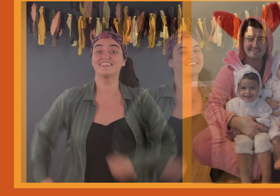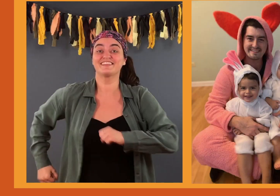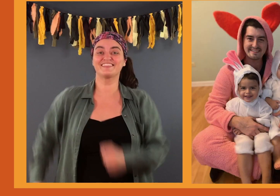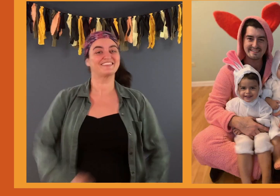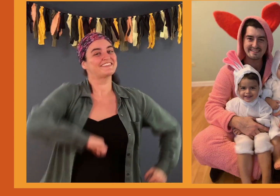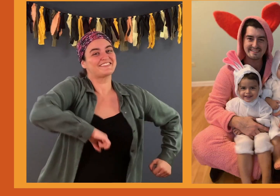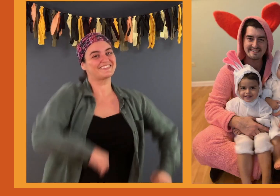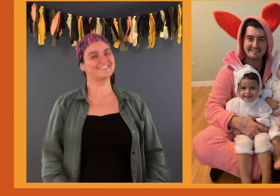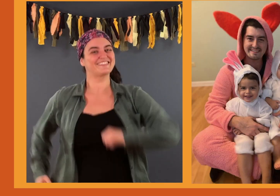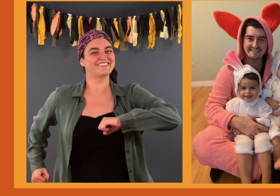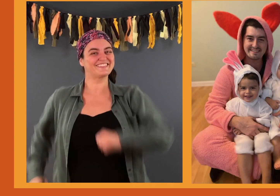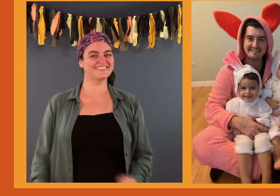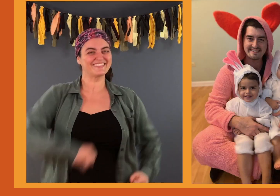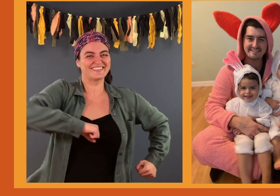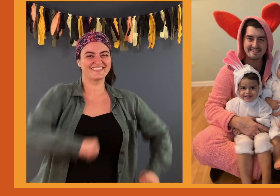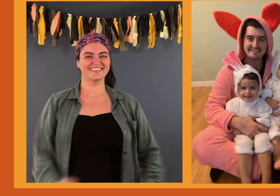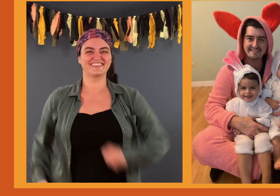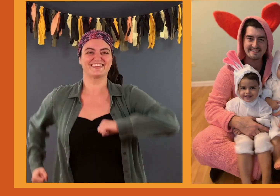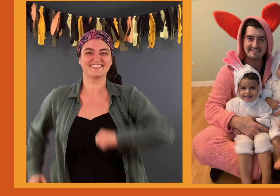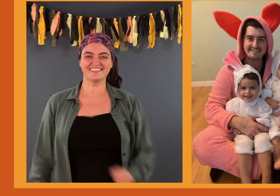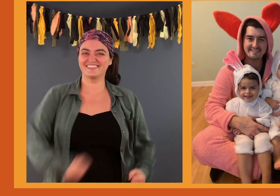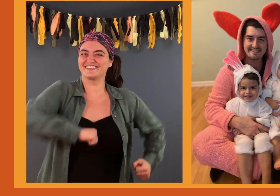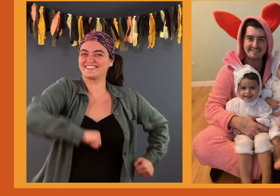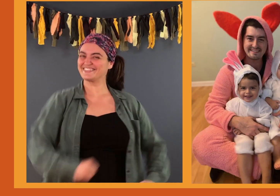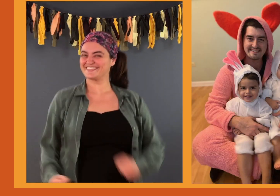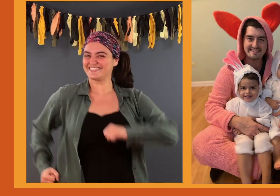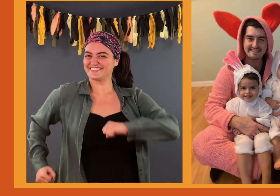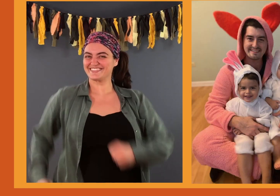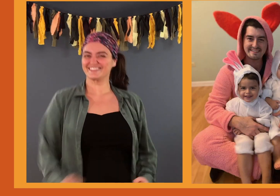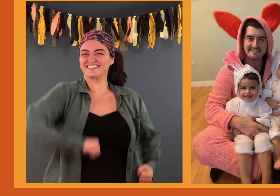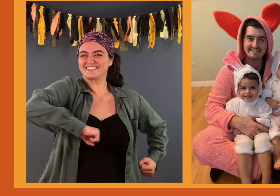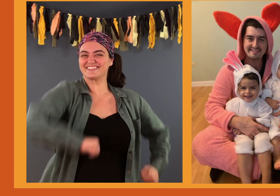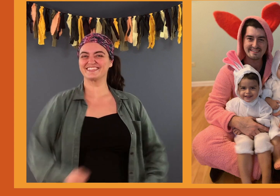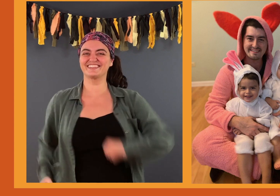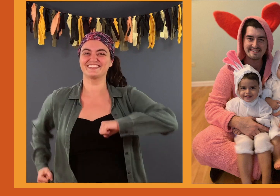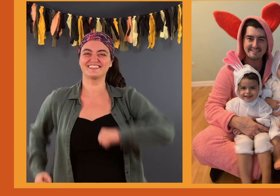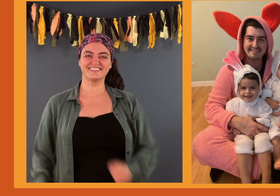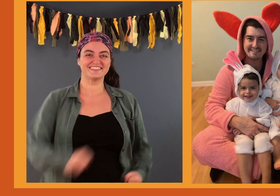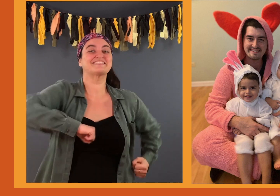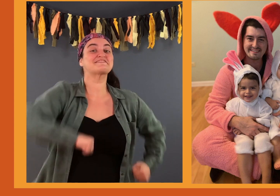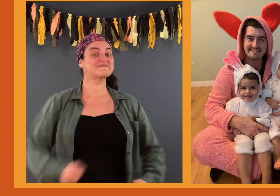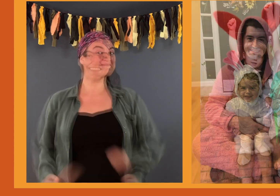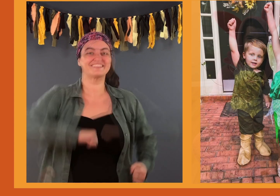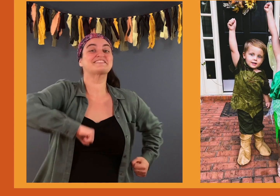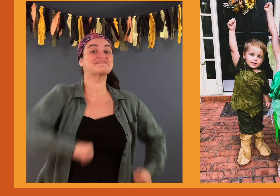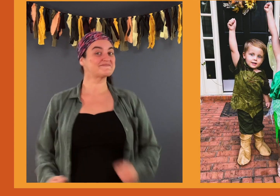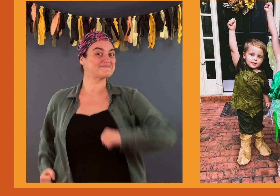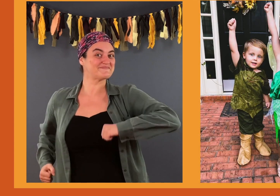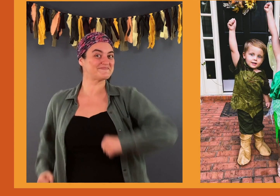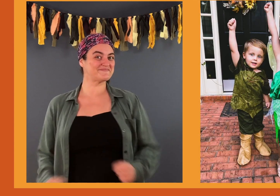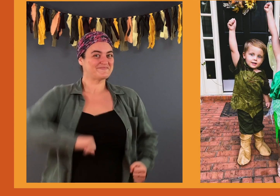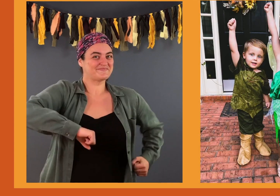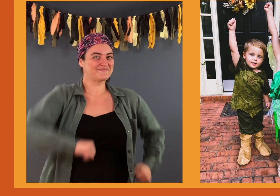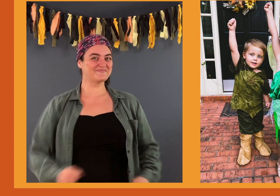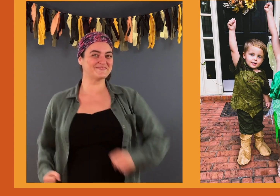Let's all join the costume parade March in time with